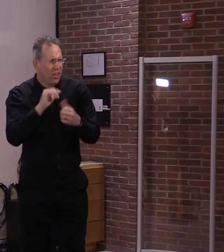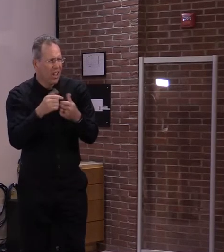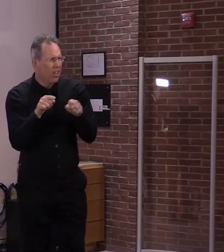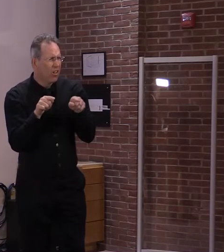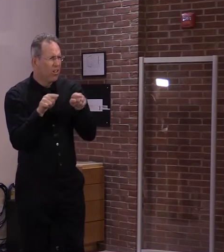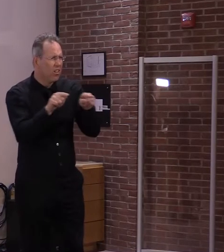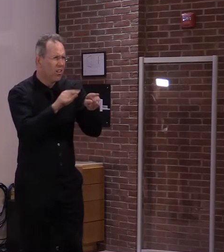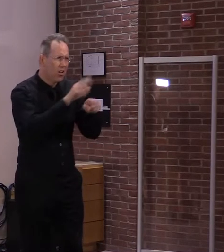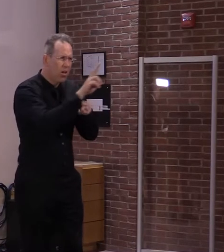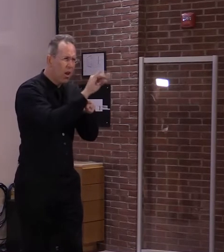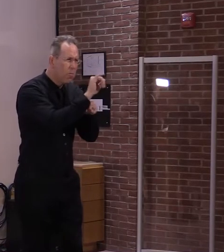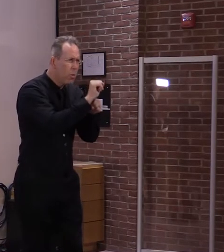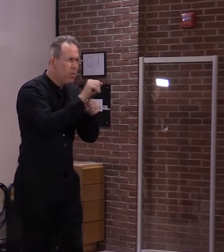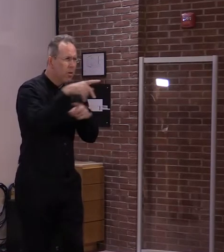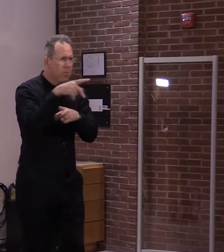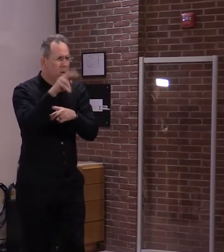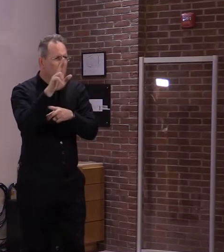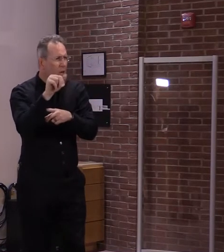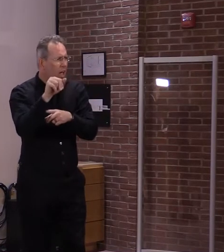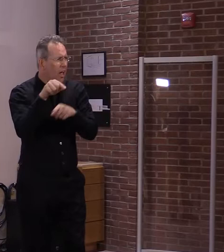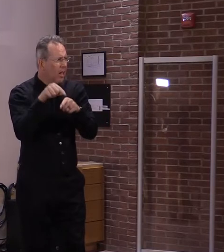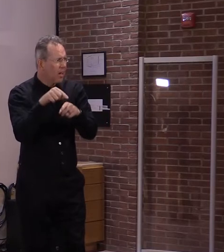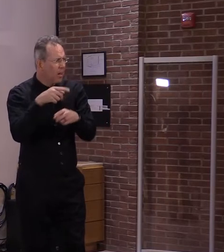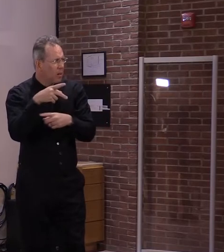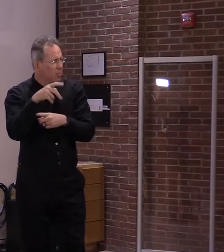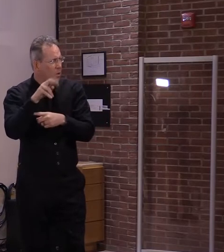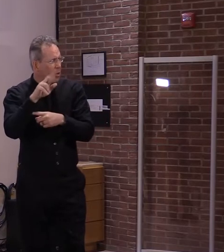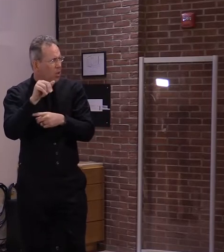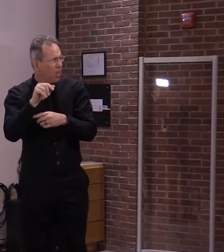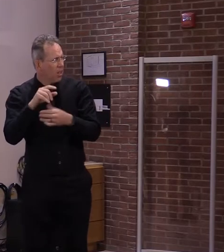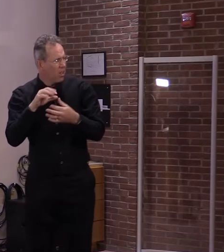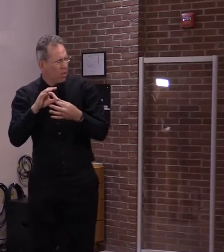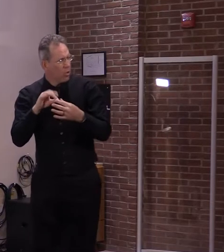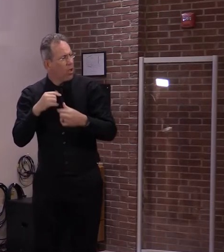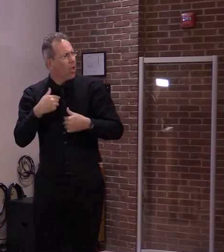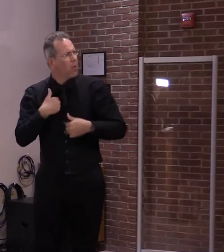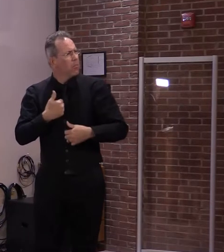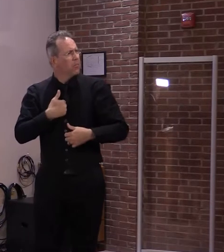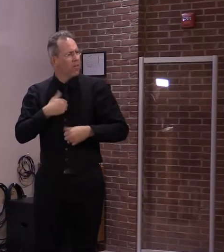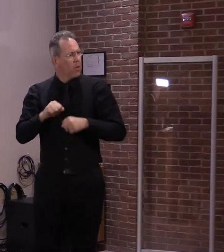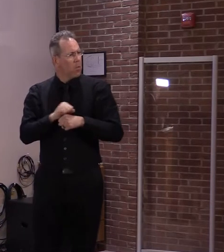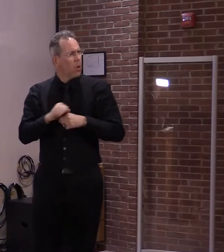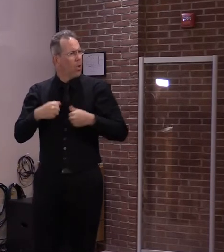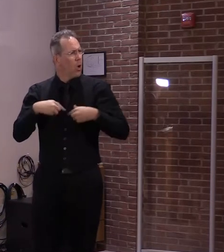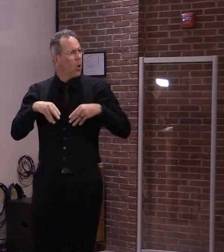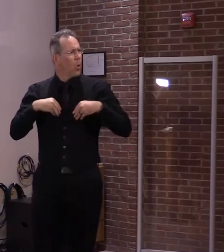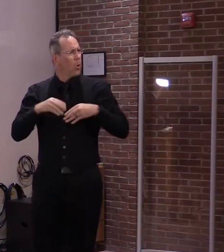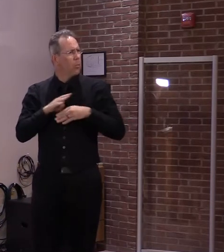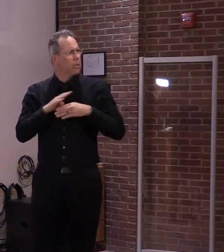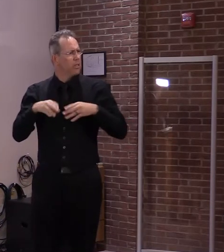work if they are self-employed and those other areas that you guys haven't really worked with until the pandemic?